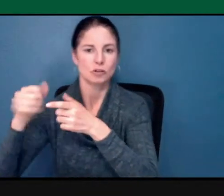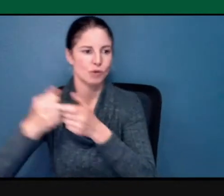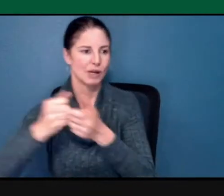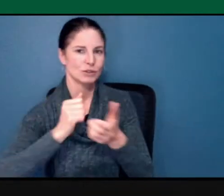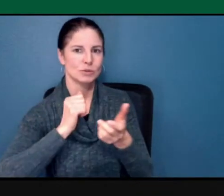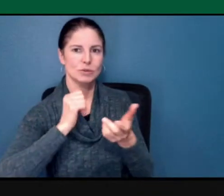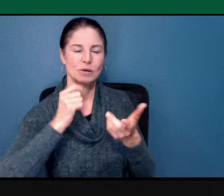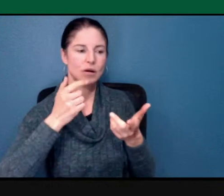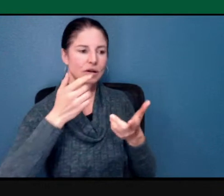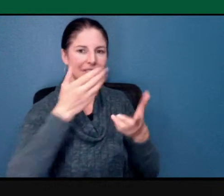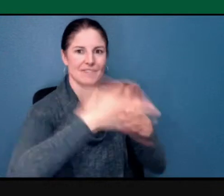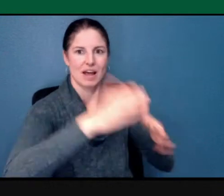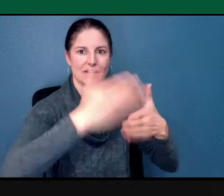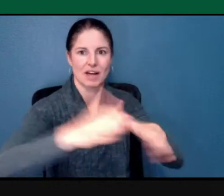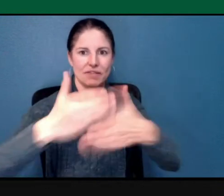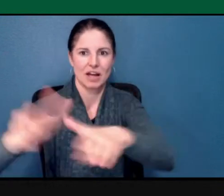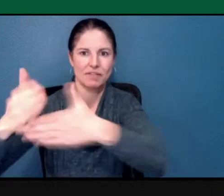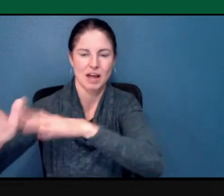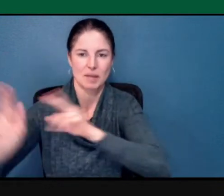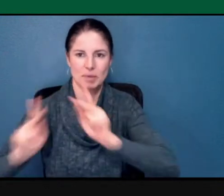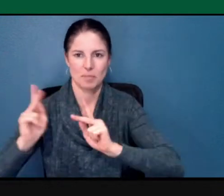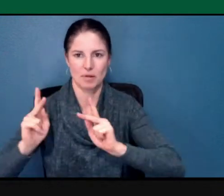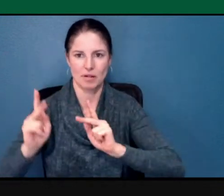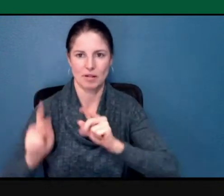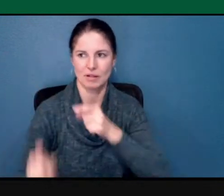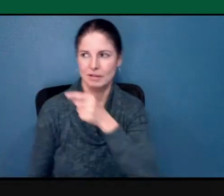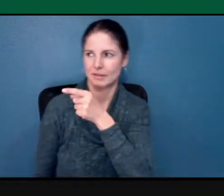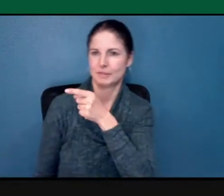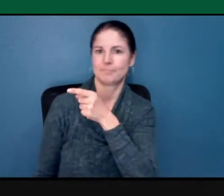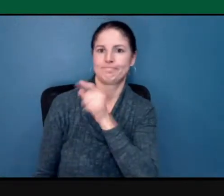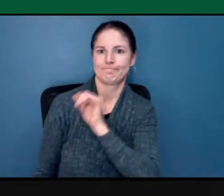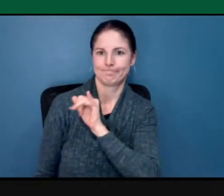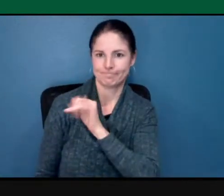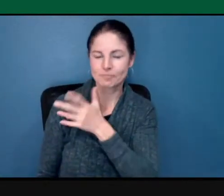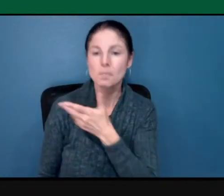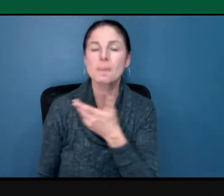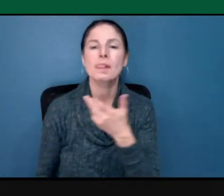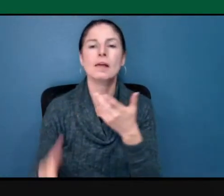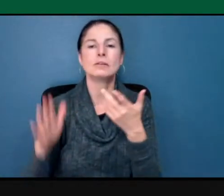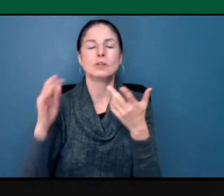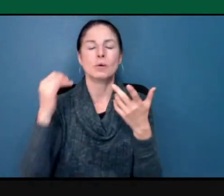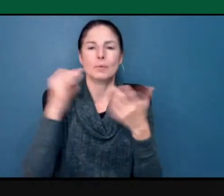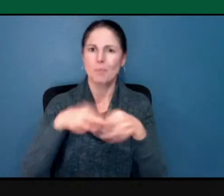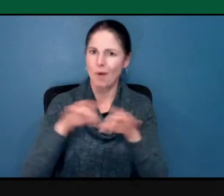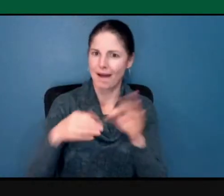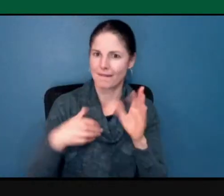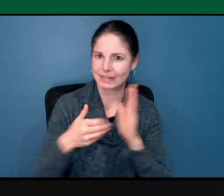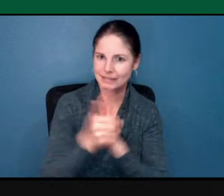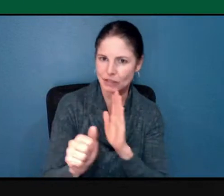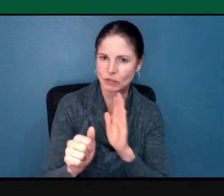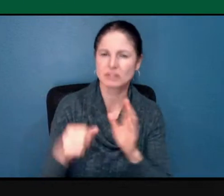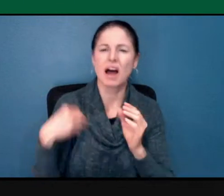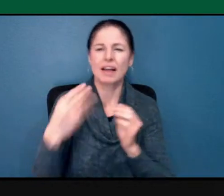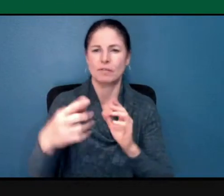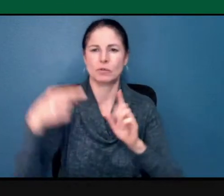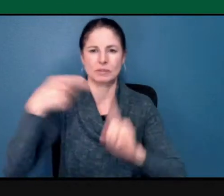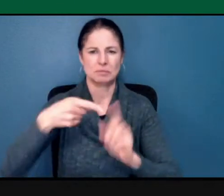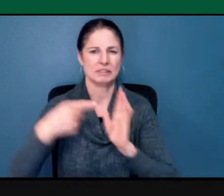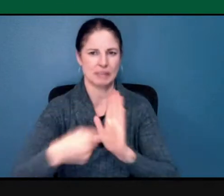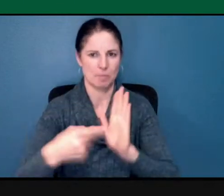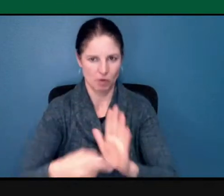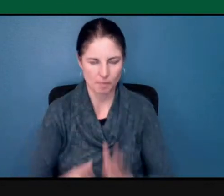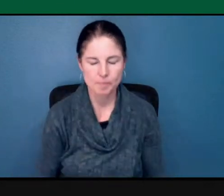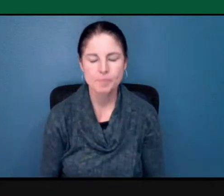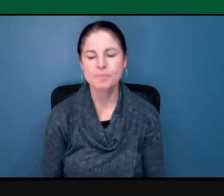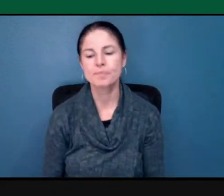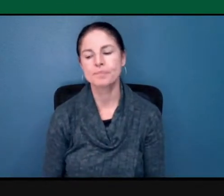have the skills to say, I mean, I will give a specific example. When there was